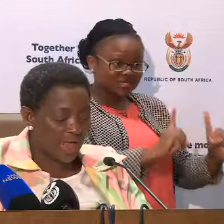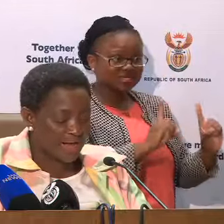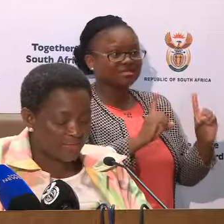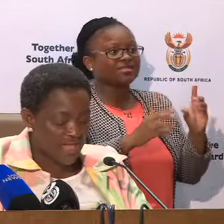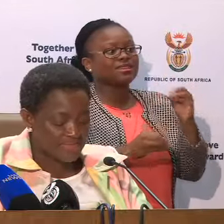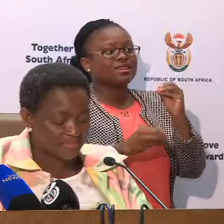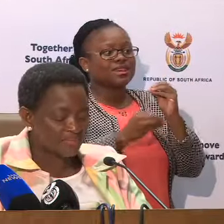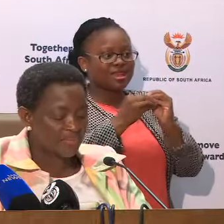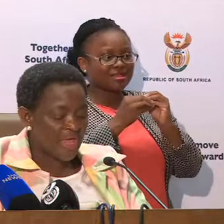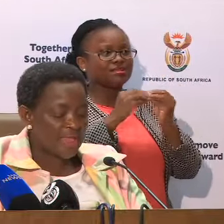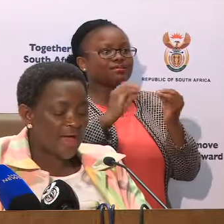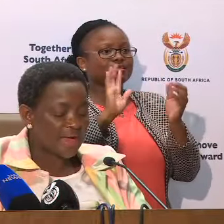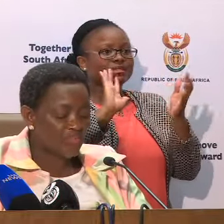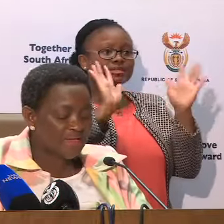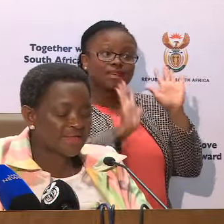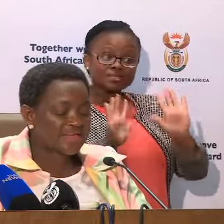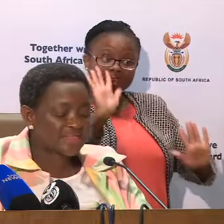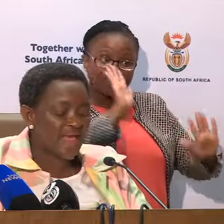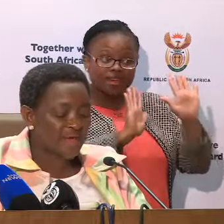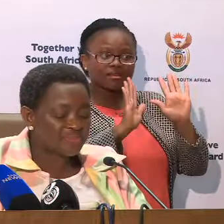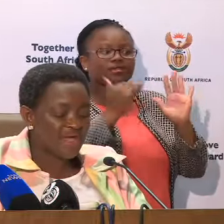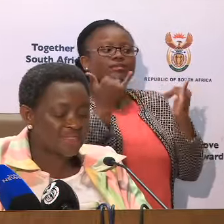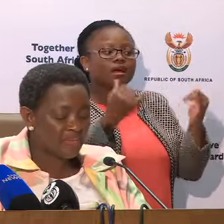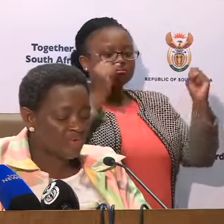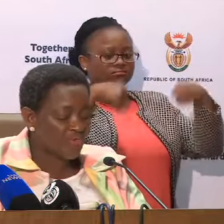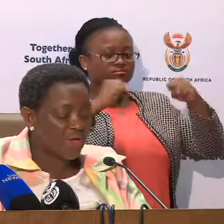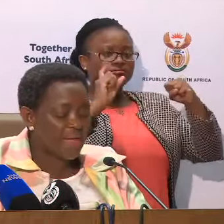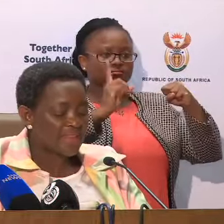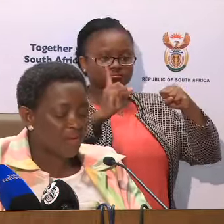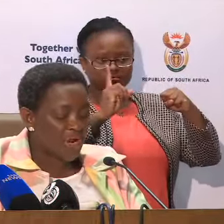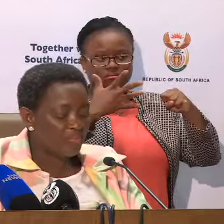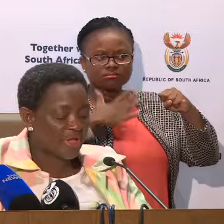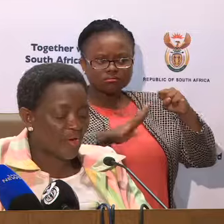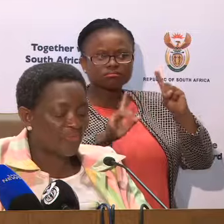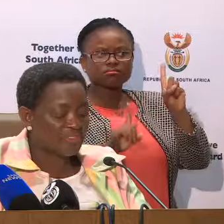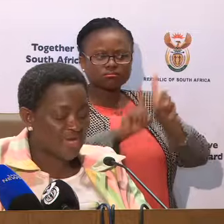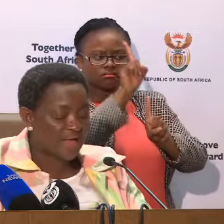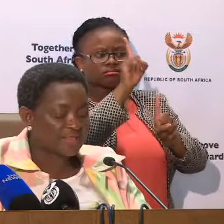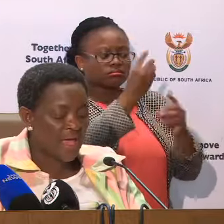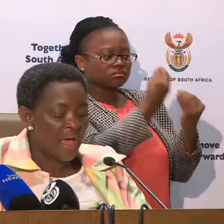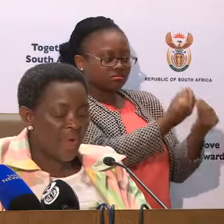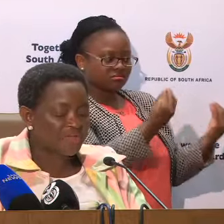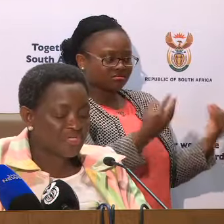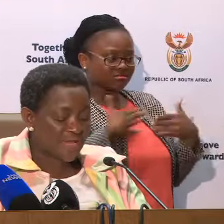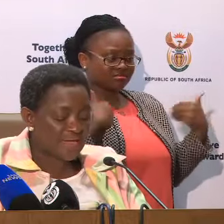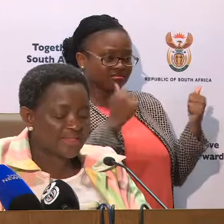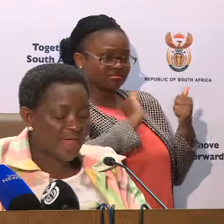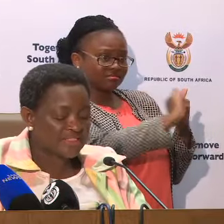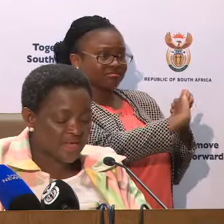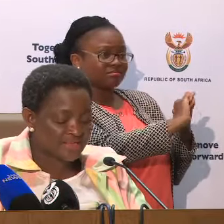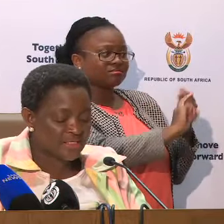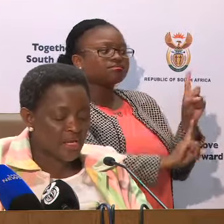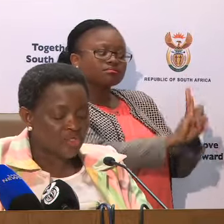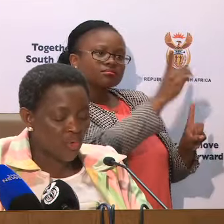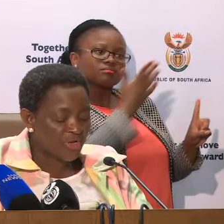So-called agreement. The agreement is aimed at improving the well-being of the child by tracking the